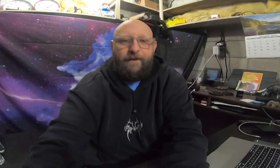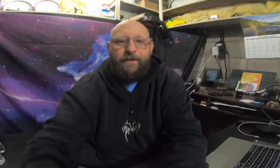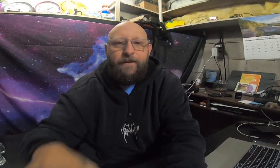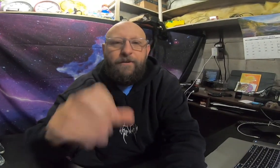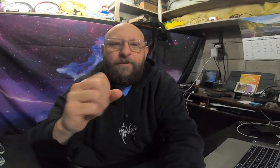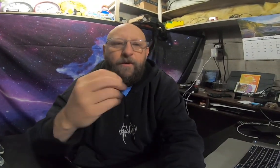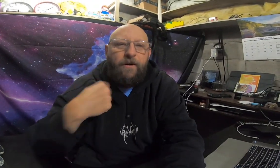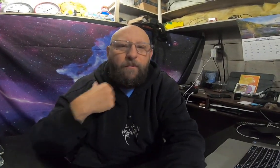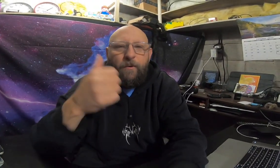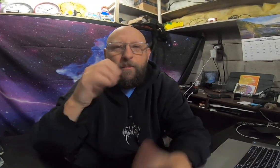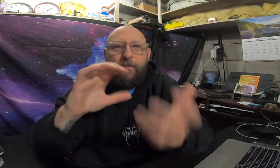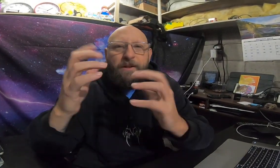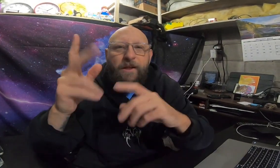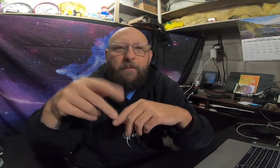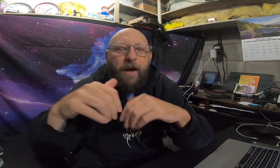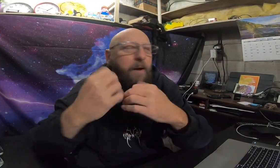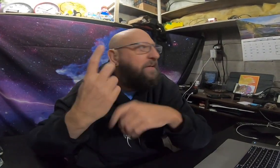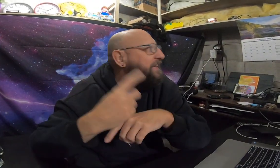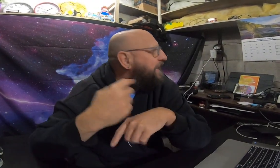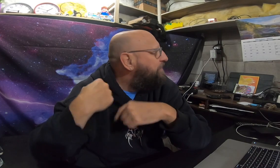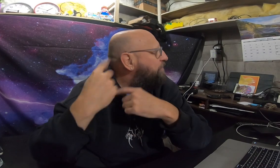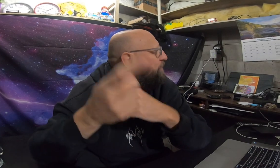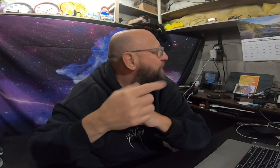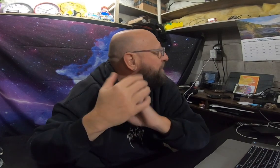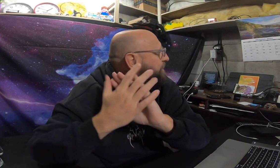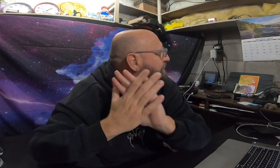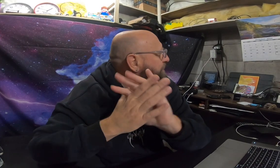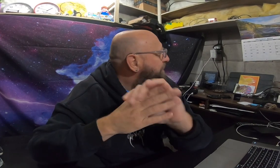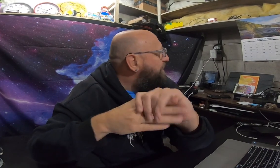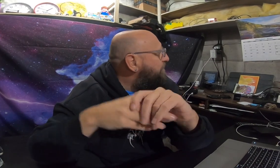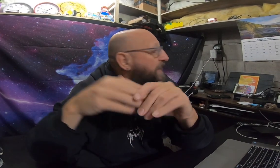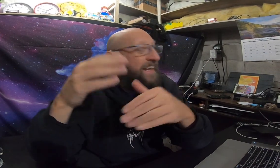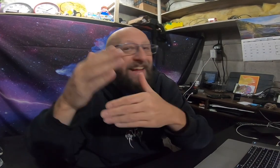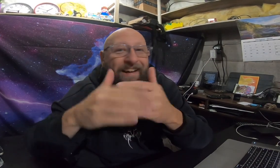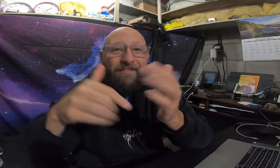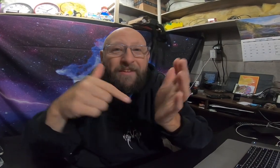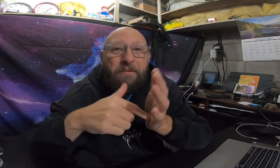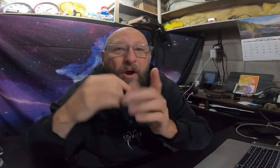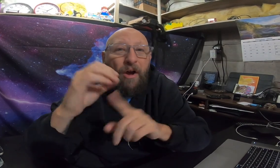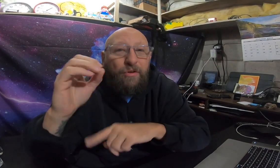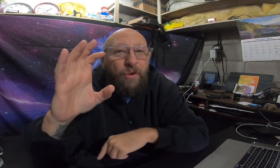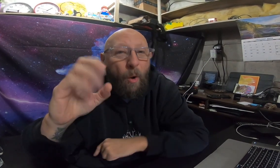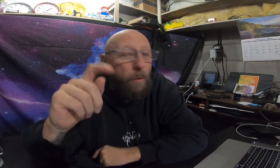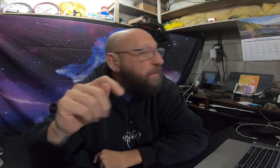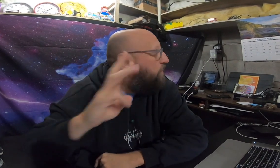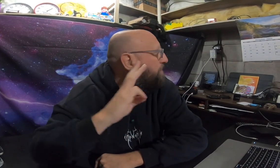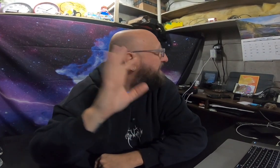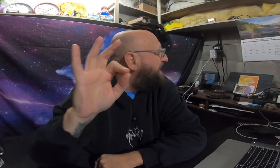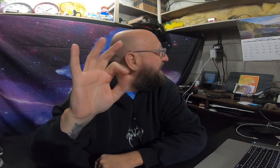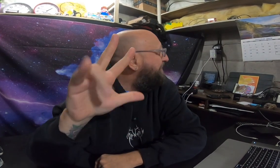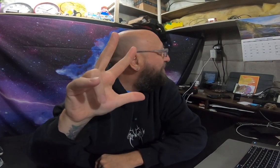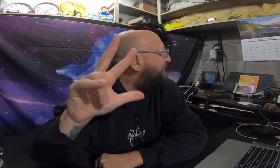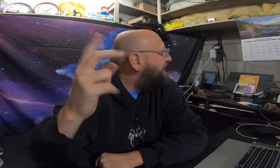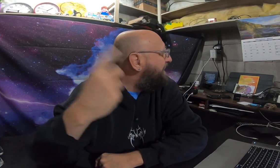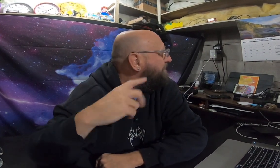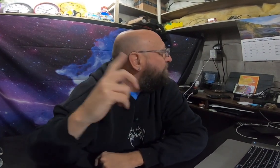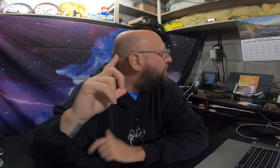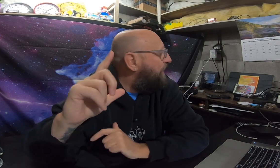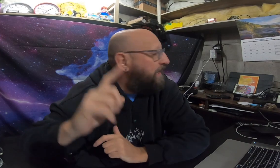so i won't mess up how many days so far so about anything i hope i will be 93 days vlogging